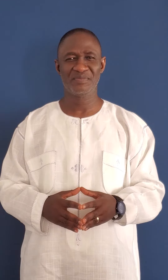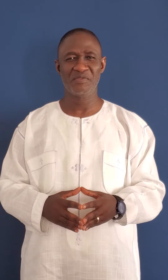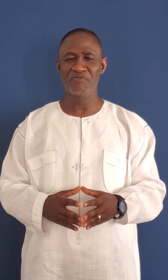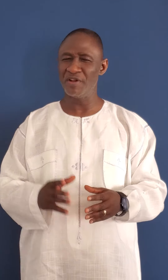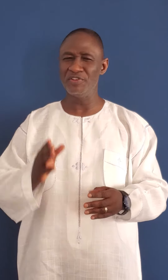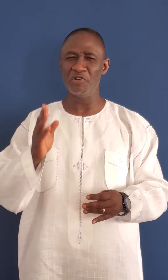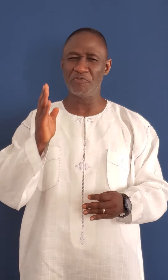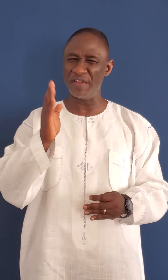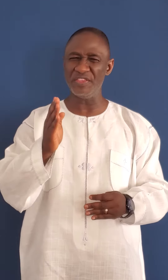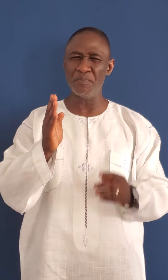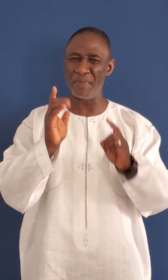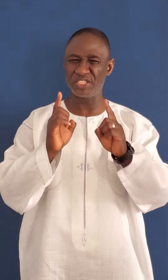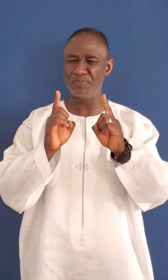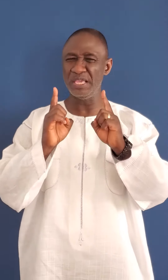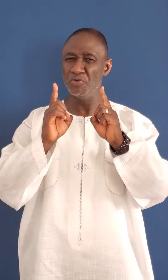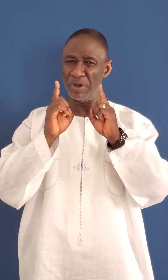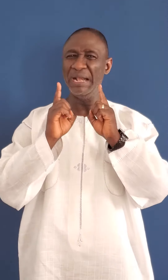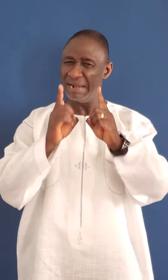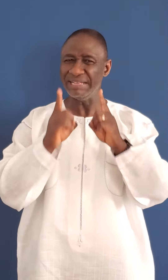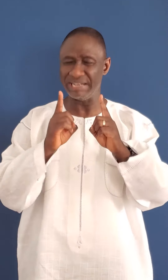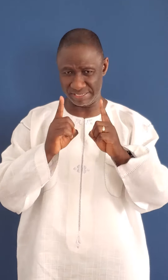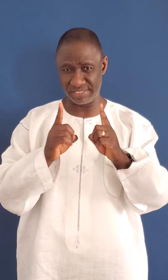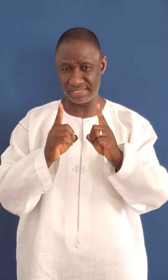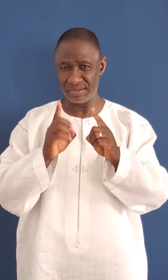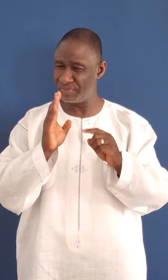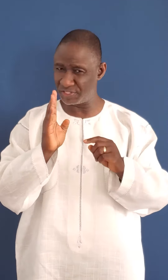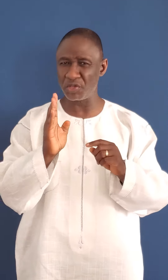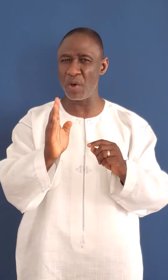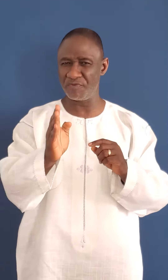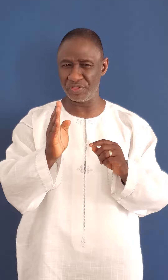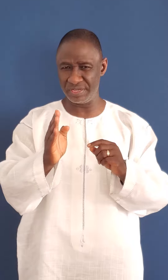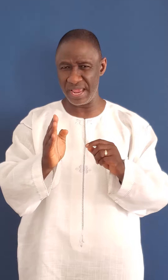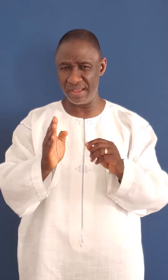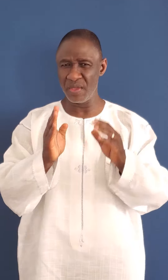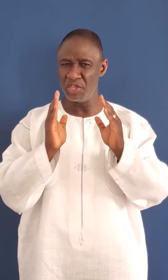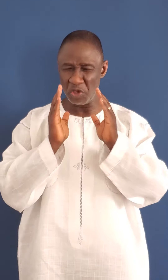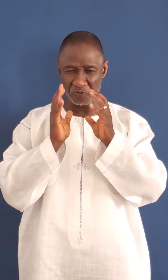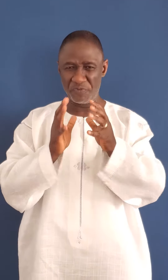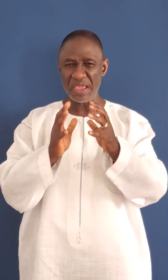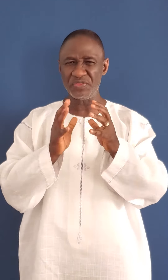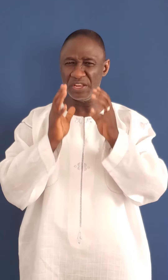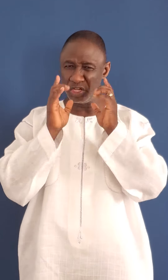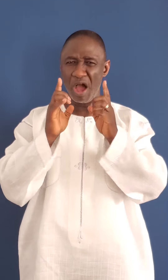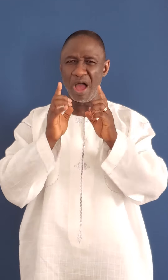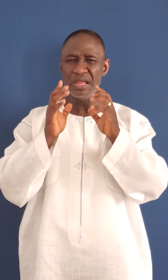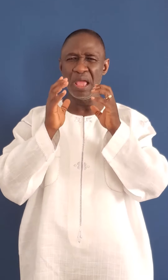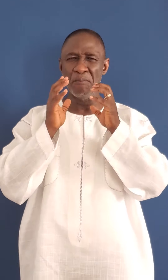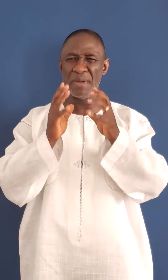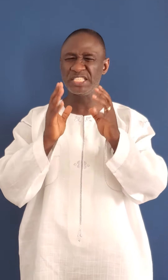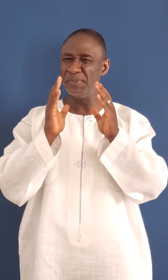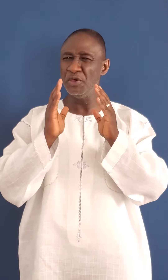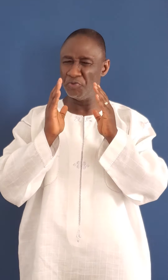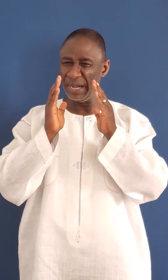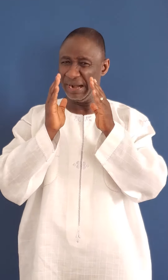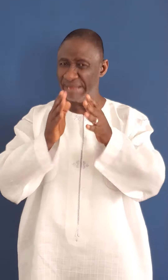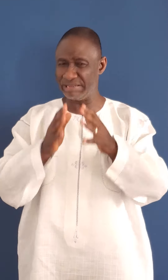Friend, your faith must be relentless. That's the word for the day. Your faith in God must be relentless.